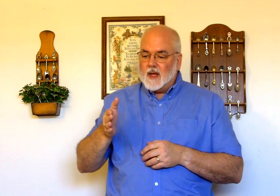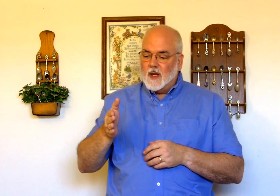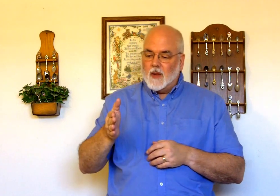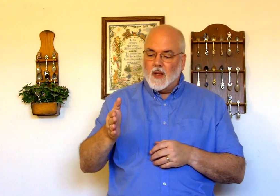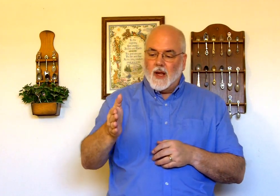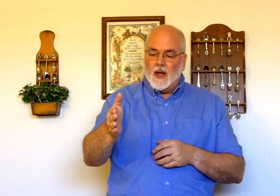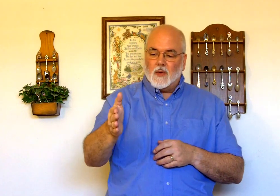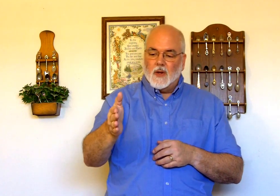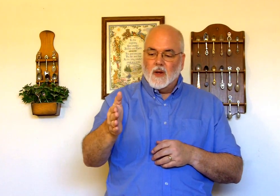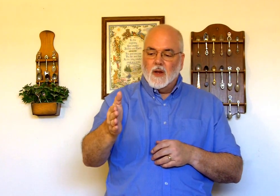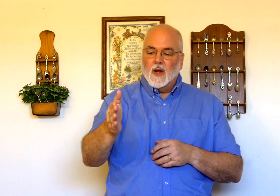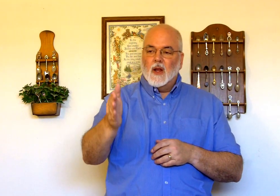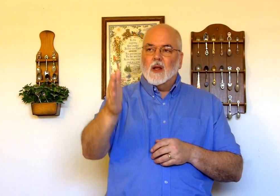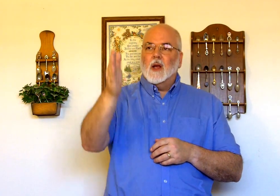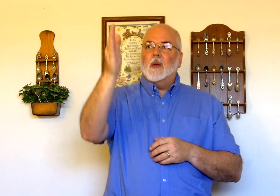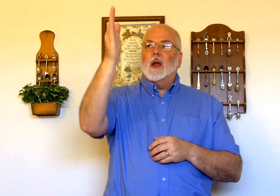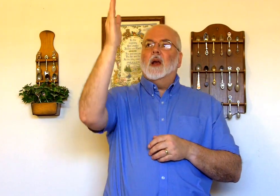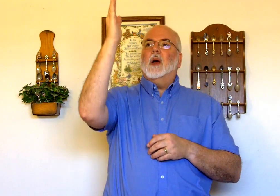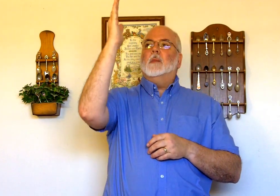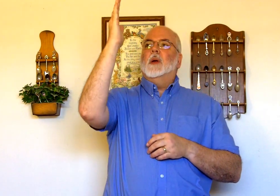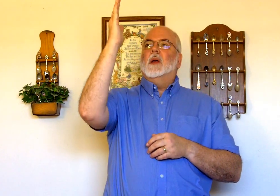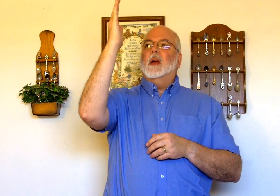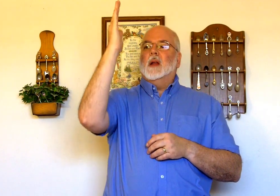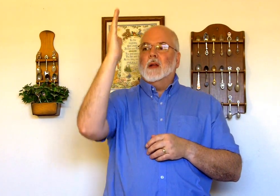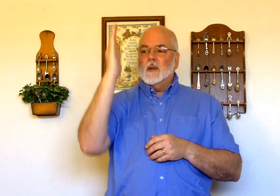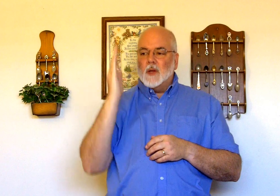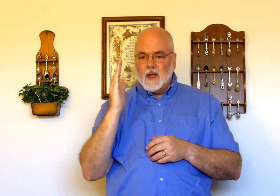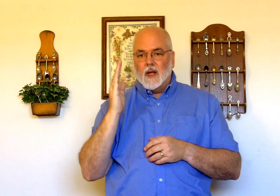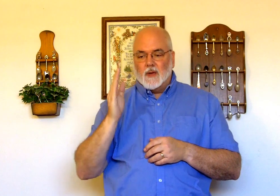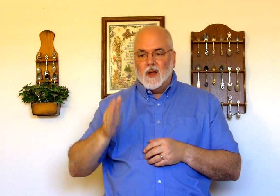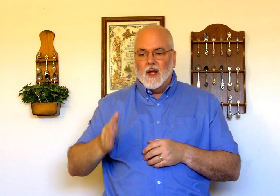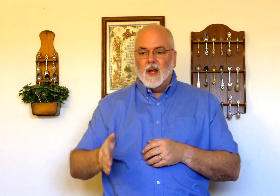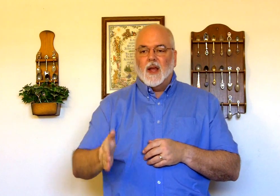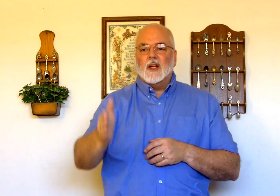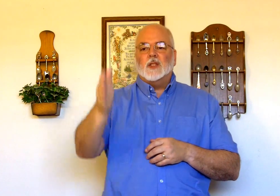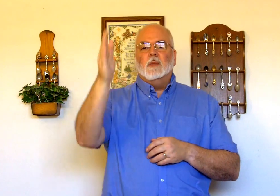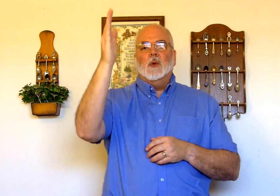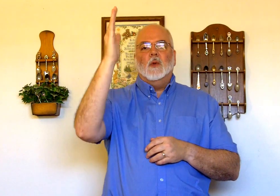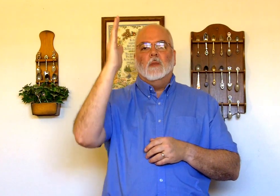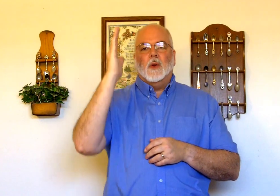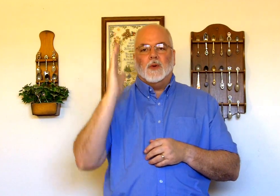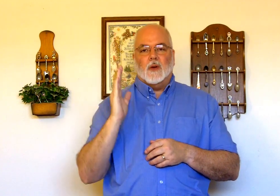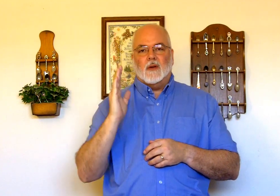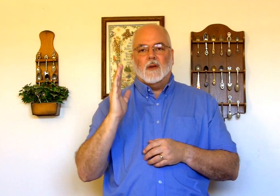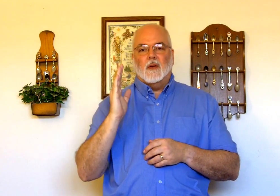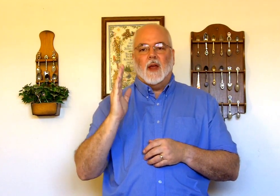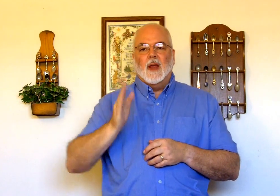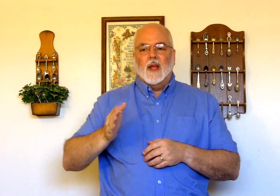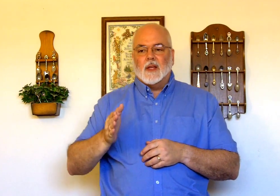coming out coming up and coming down in a smooth motion. Okay? It's